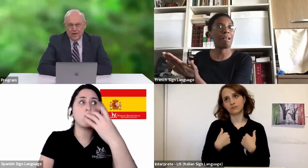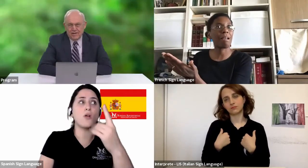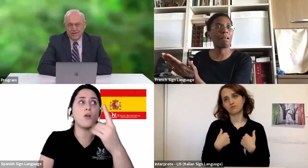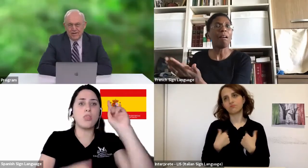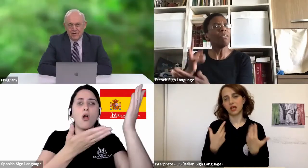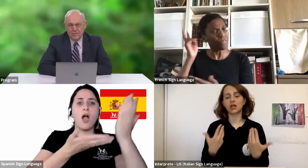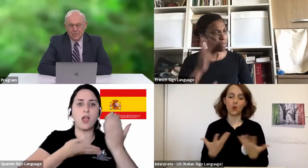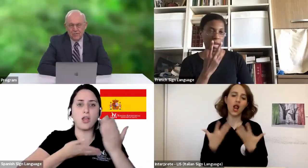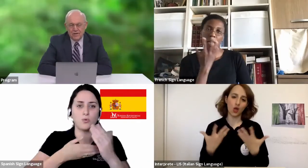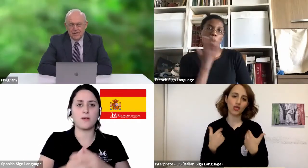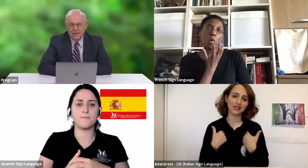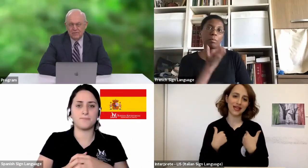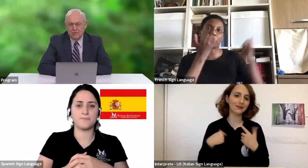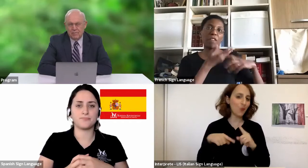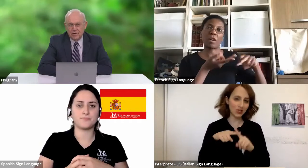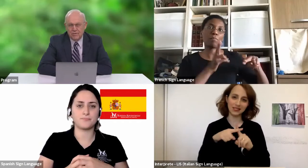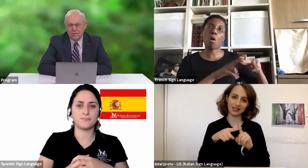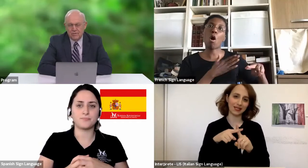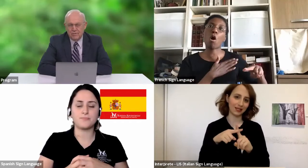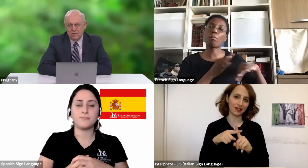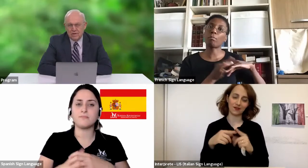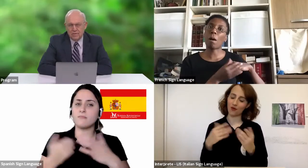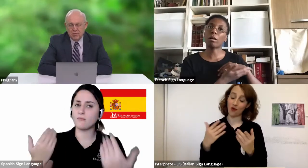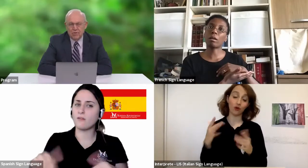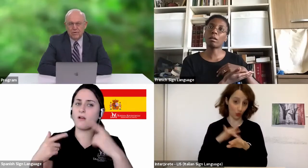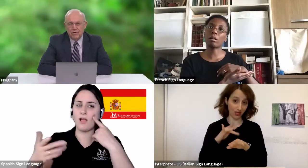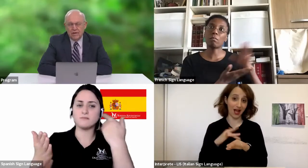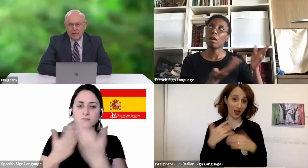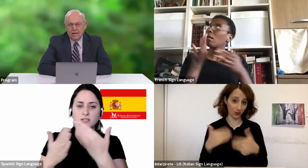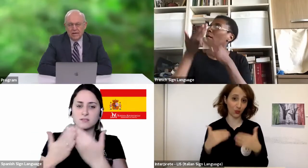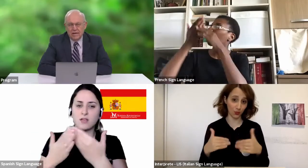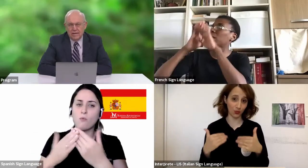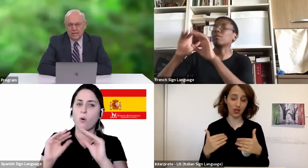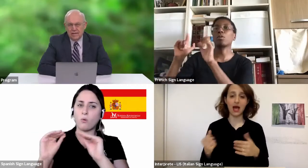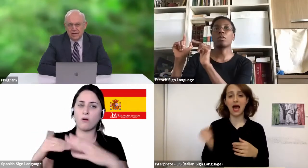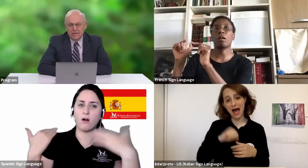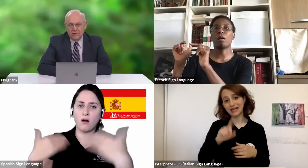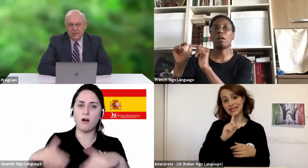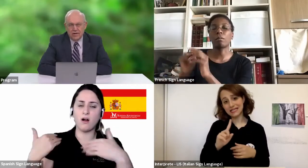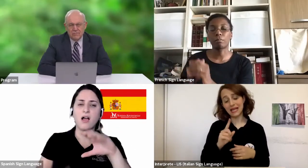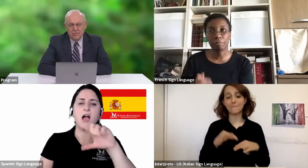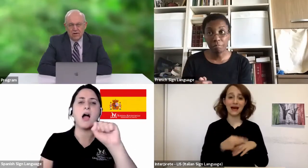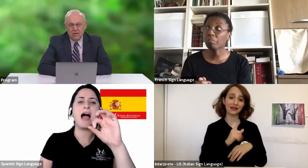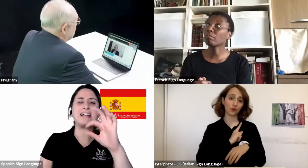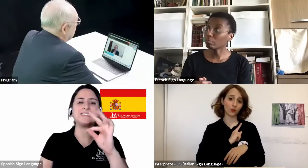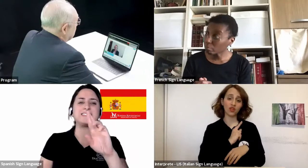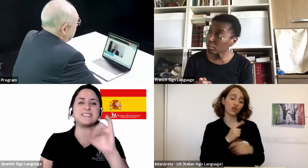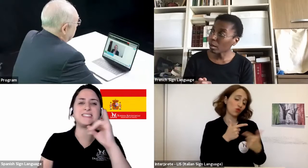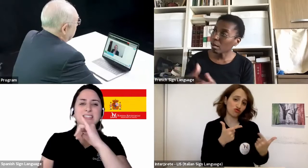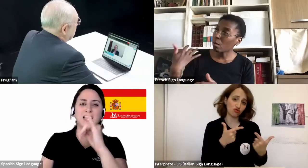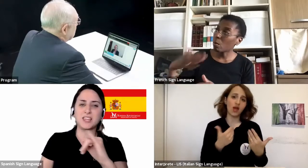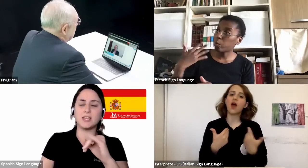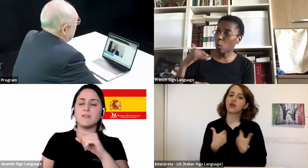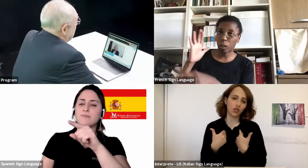So, a testimony, but also what important insights and thoughts for all of us to